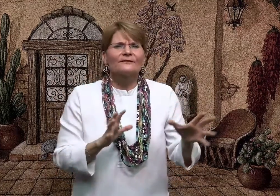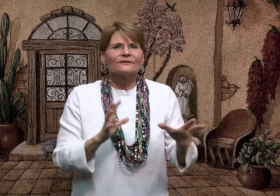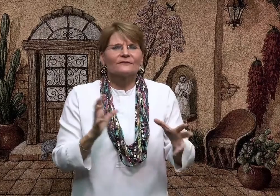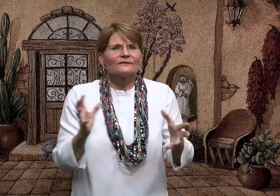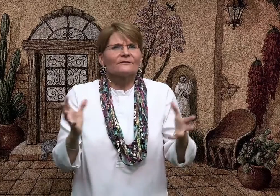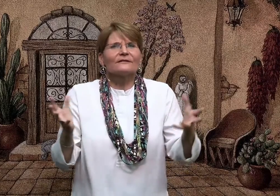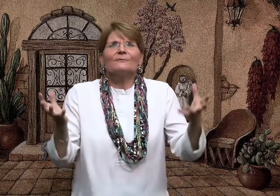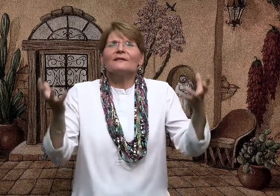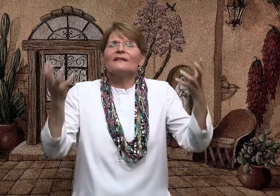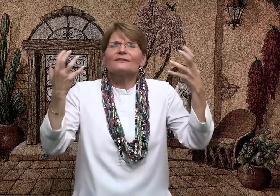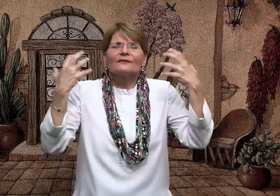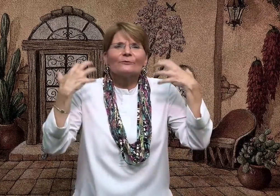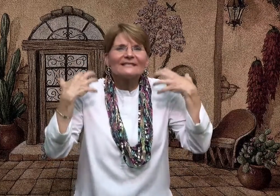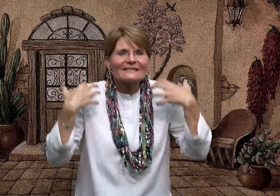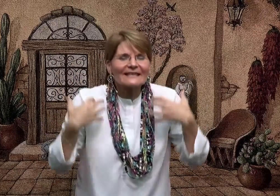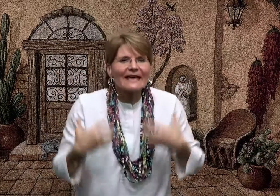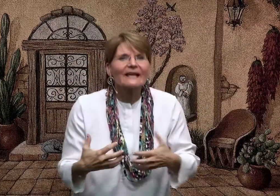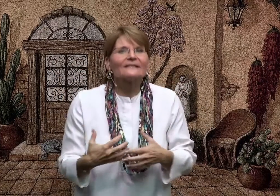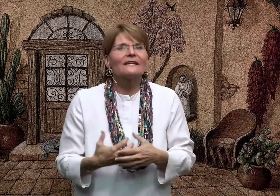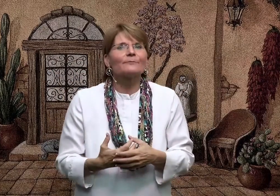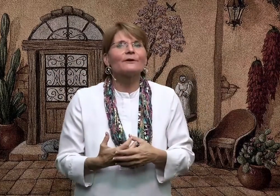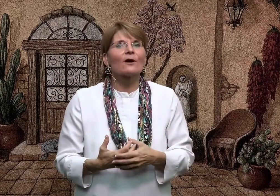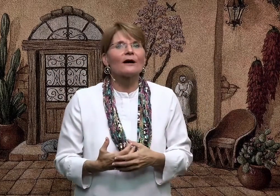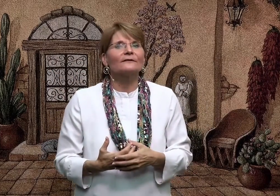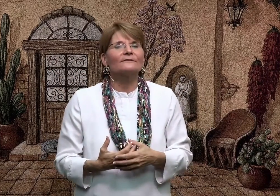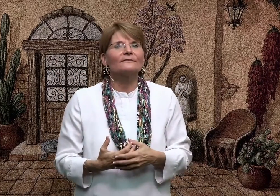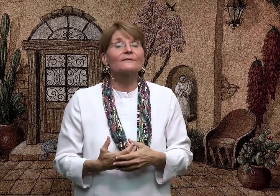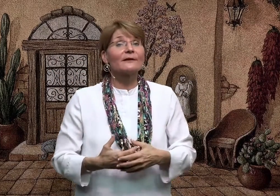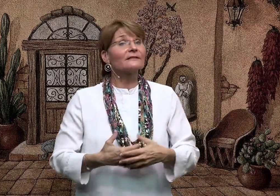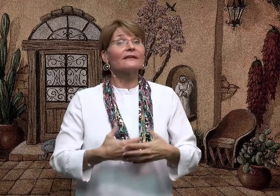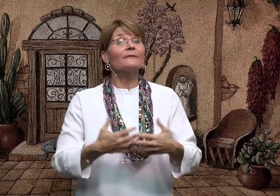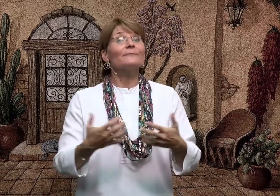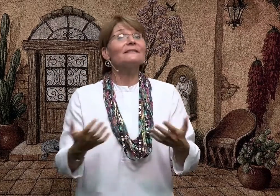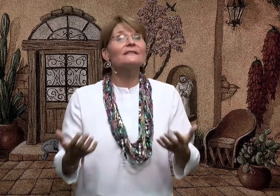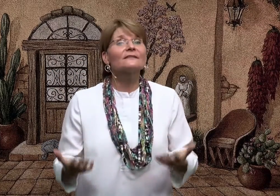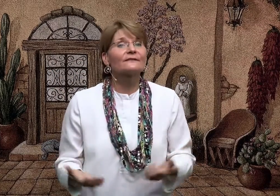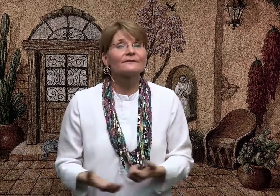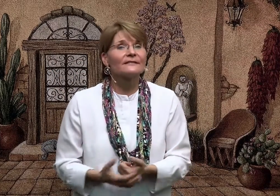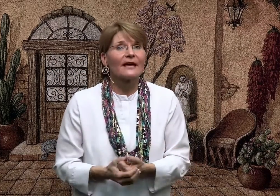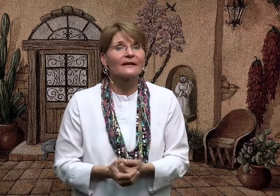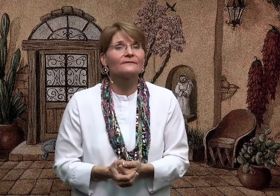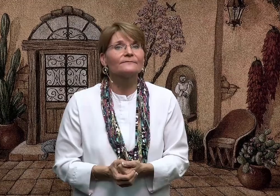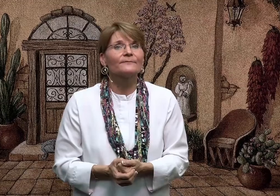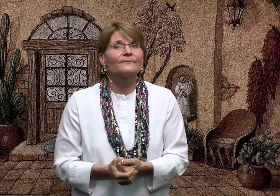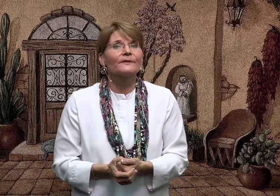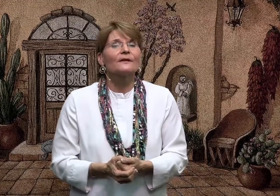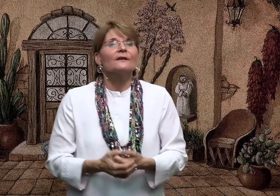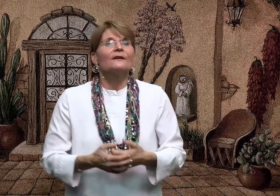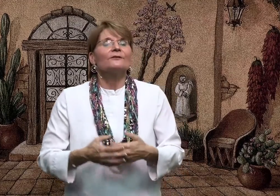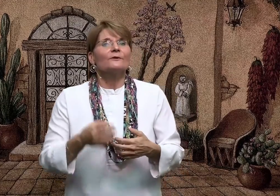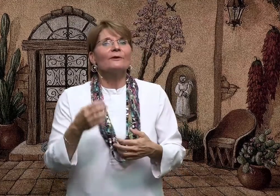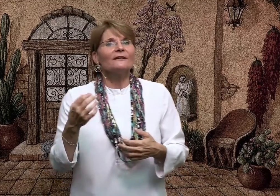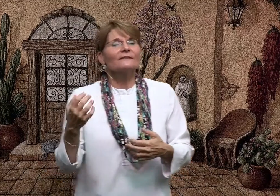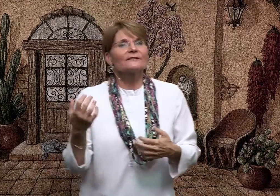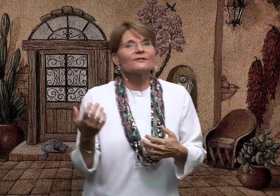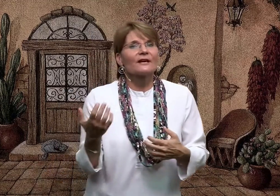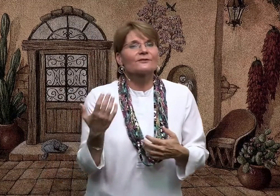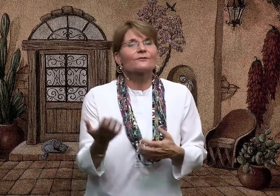stimulation that we just can't get beyond, especially in the busyness of today. And so I want to suggest three